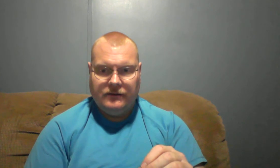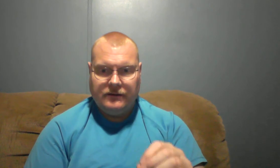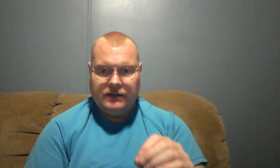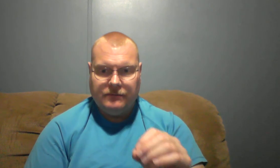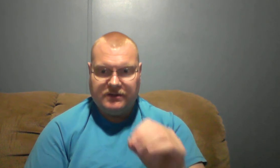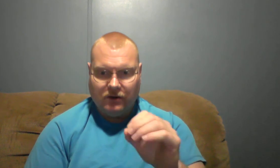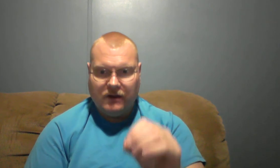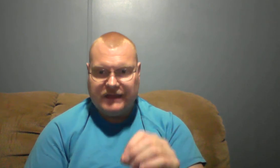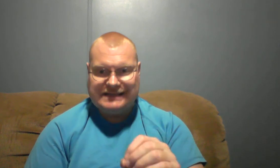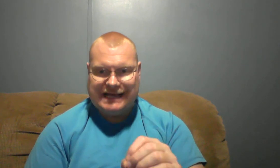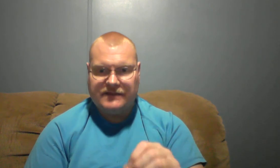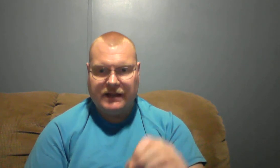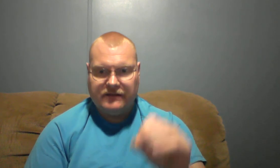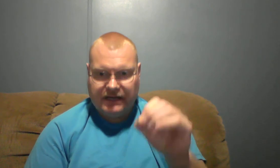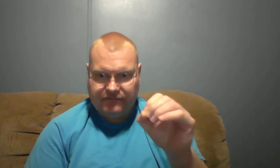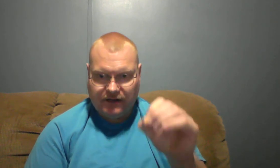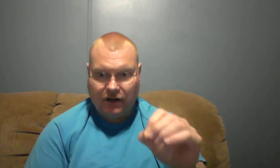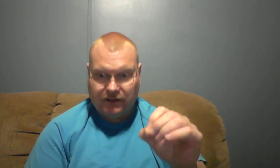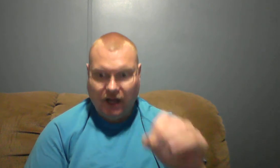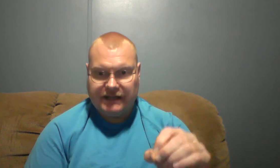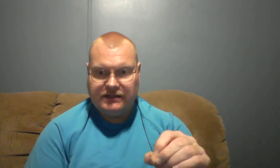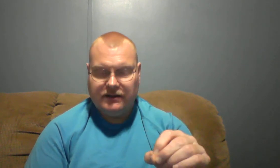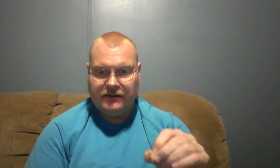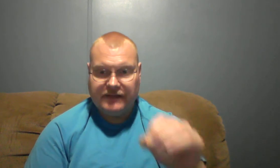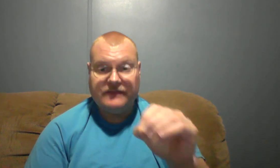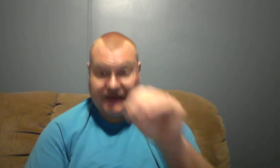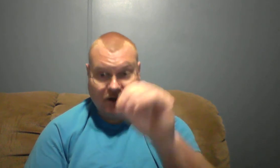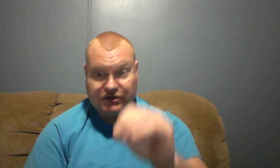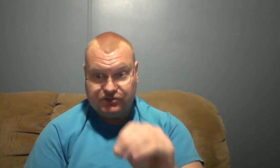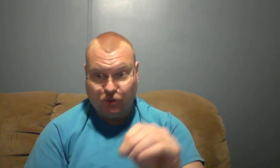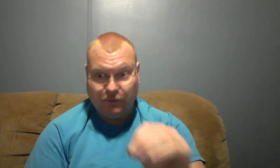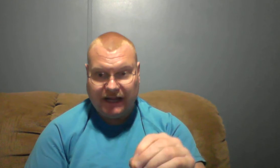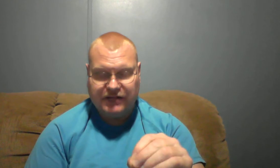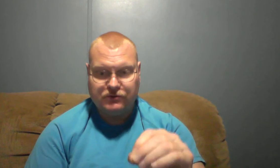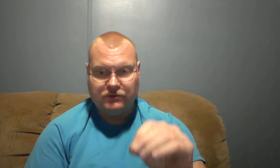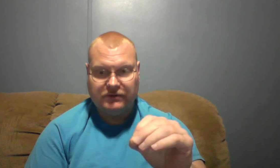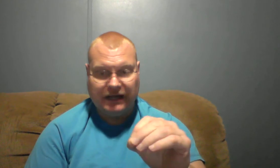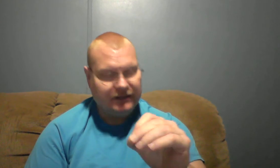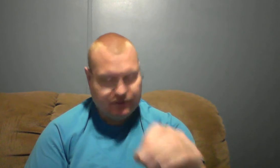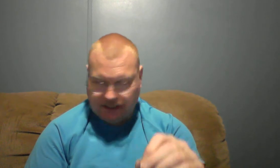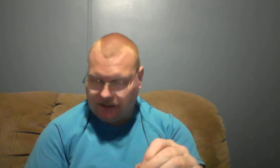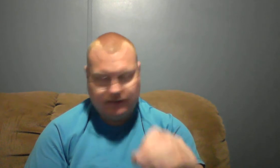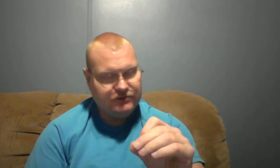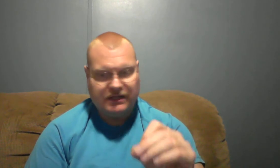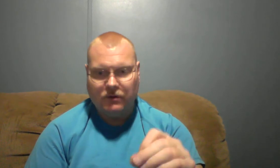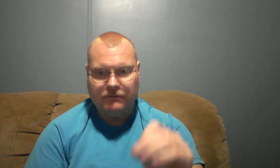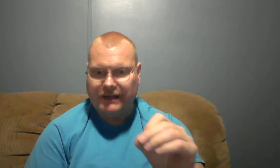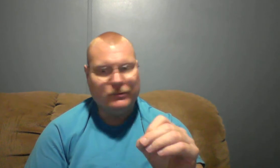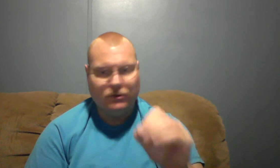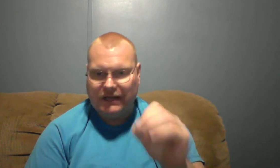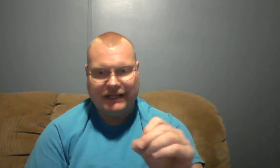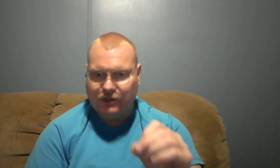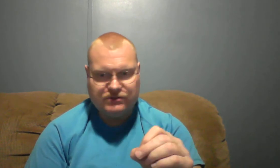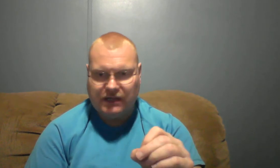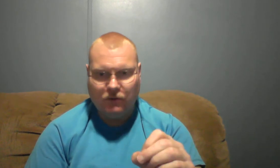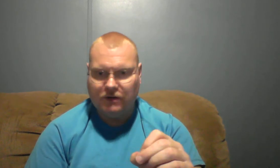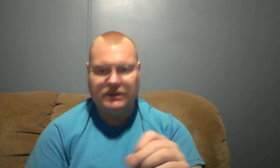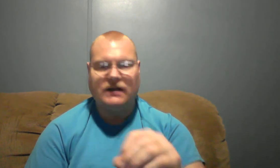but there are things out there that are supernatural now I don't use that word people don't like using that word because